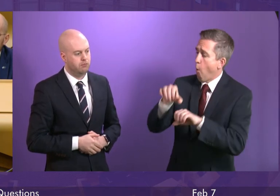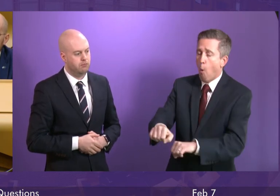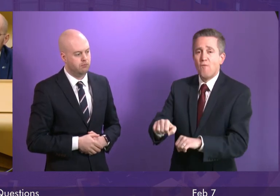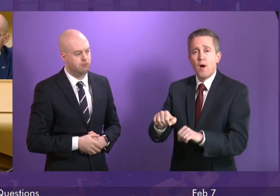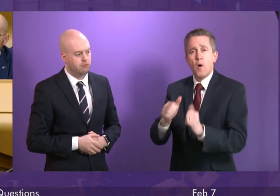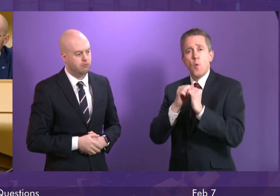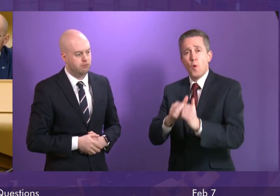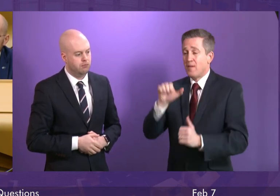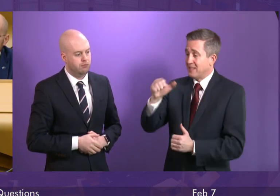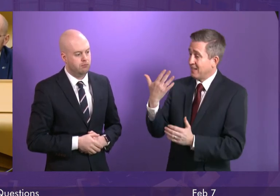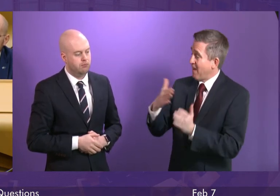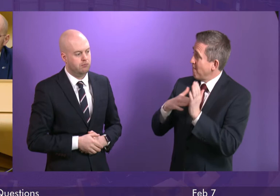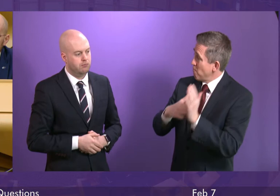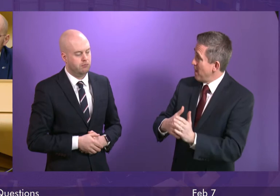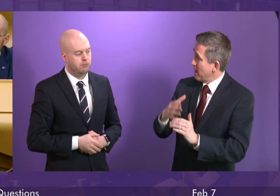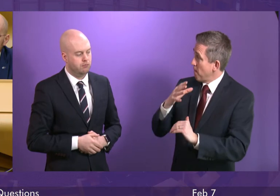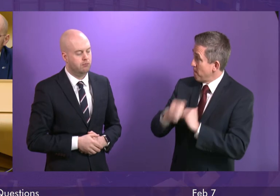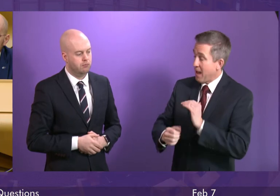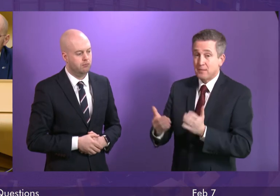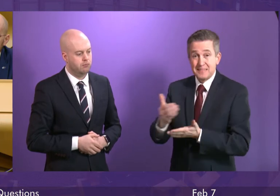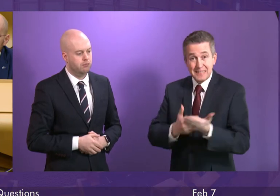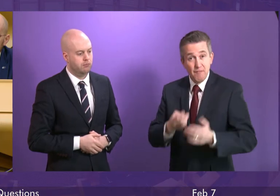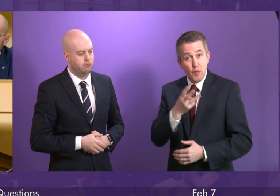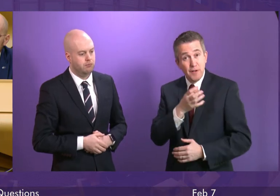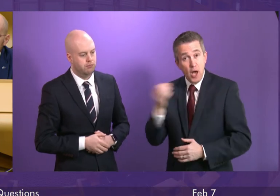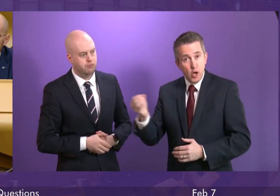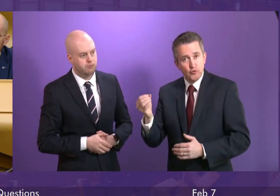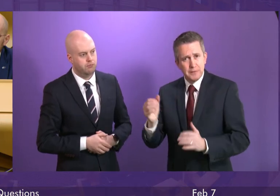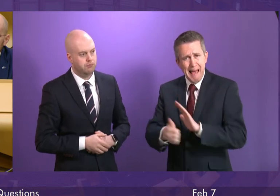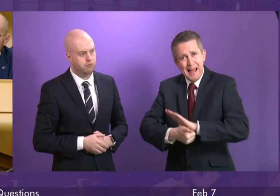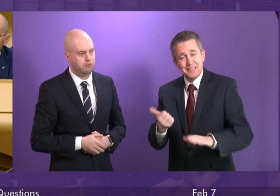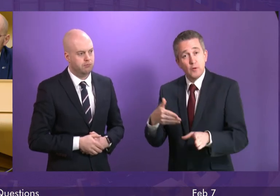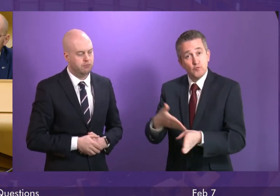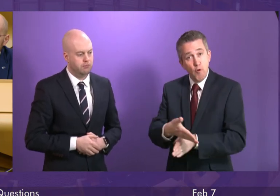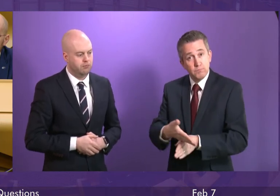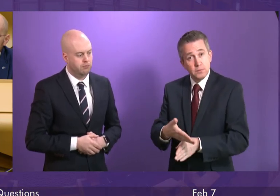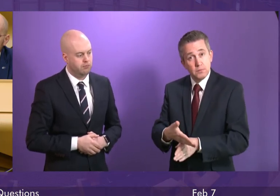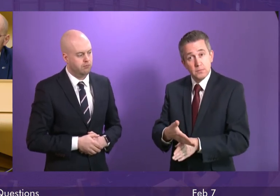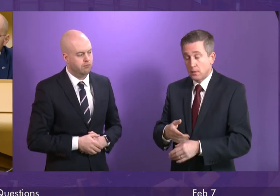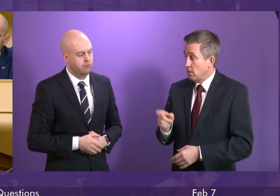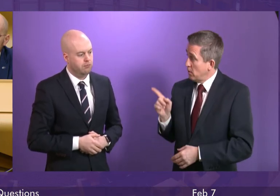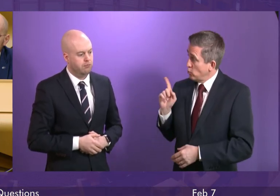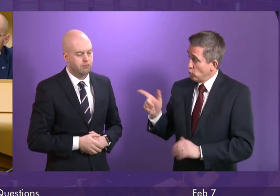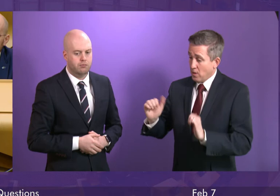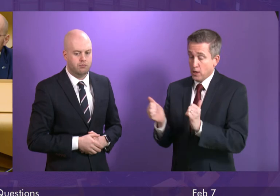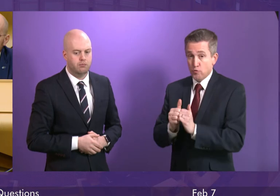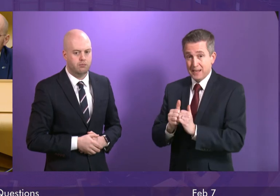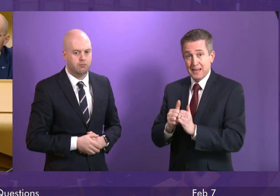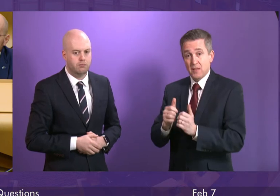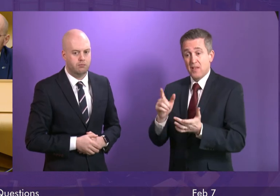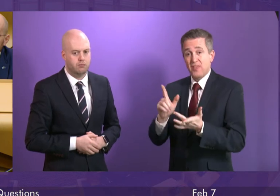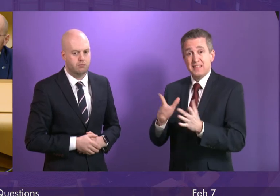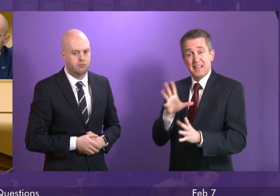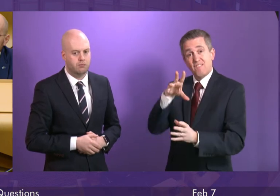a reported £65 million, saving 300 high-value and highly skilled jobs. Does the Deputy First Minister agree with me that this investment and news